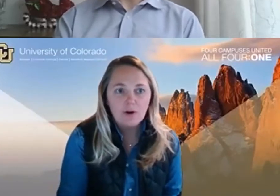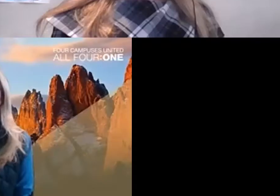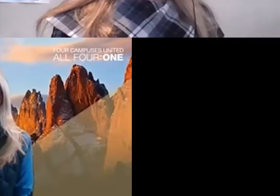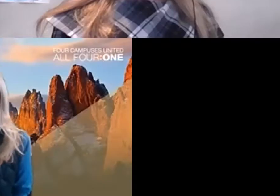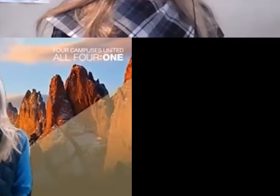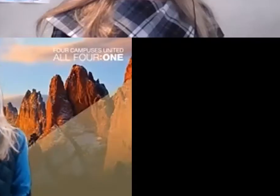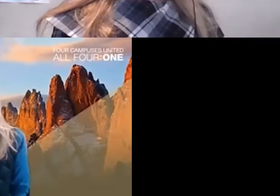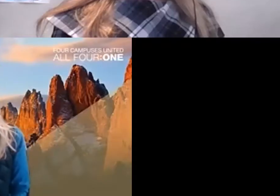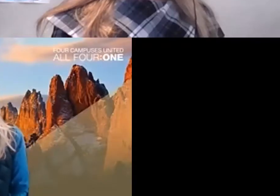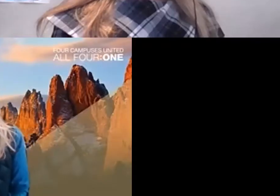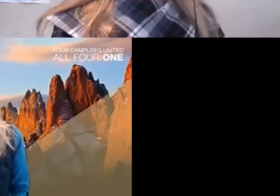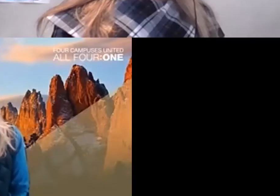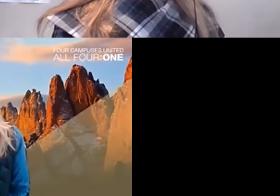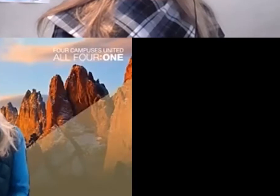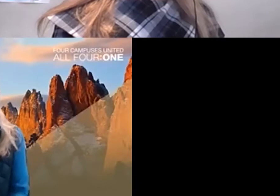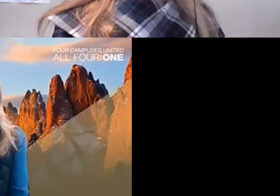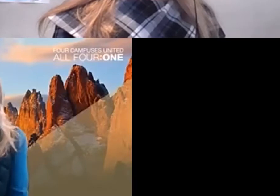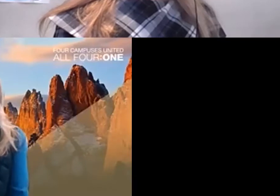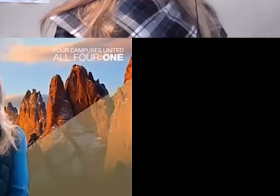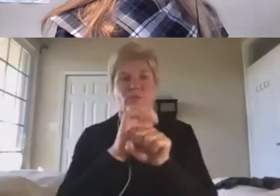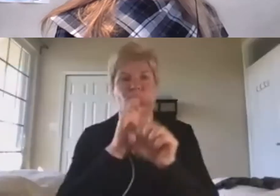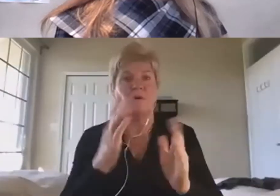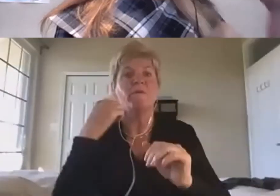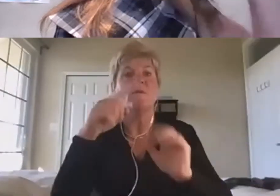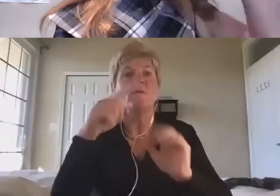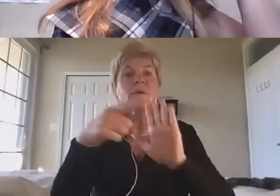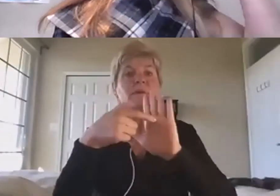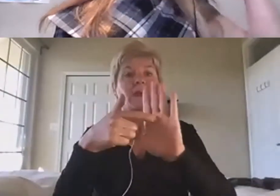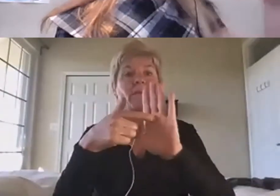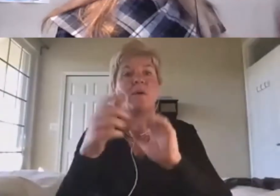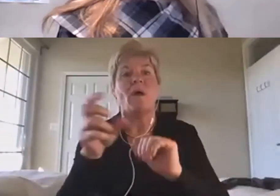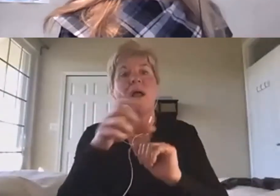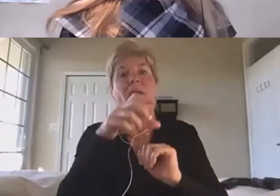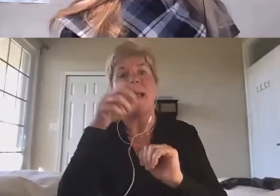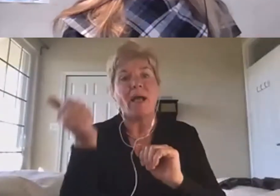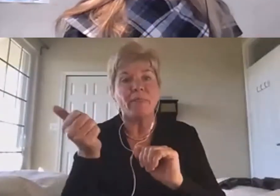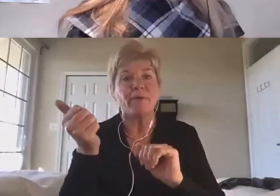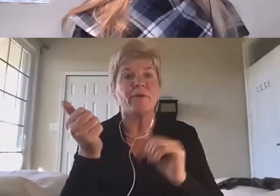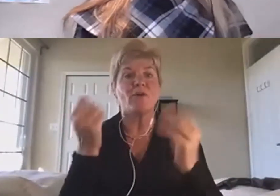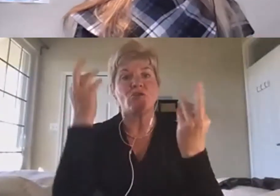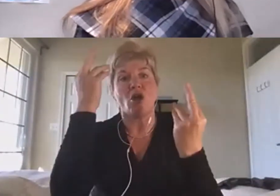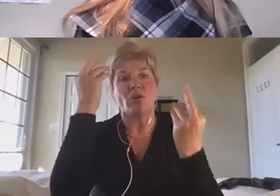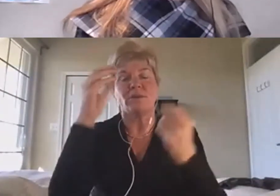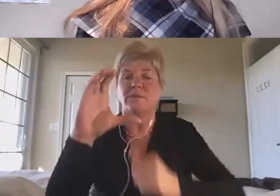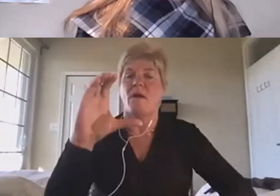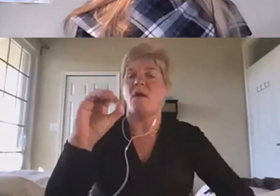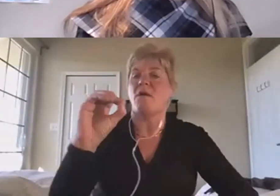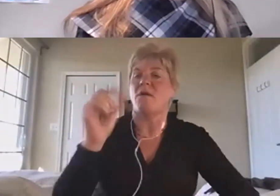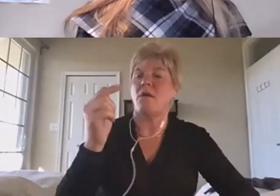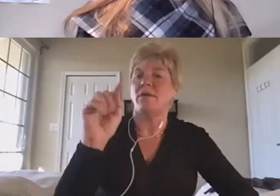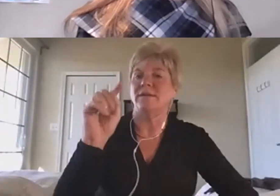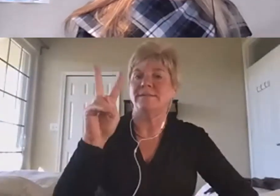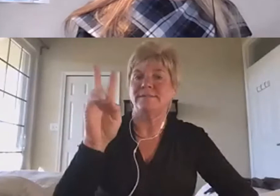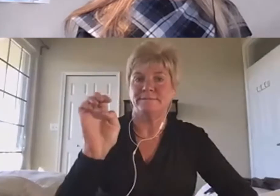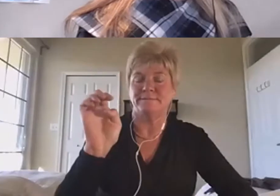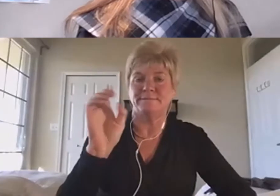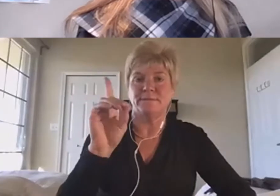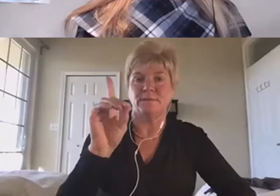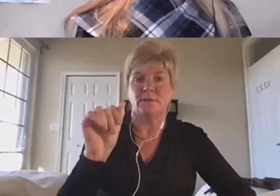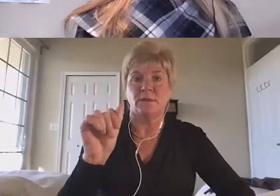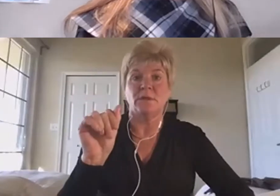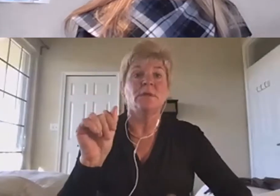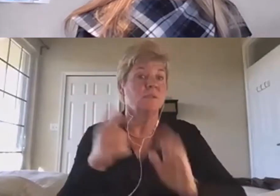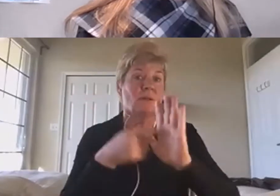So for, you know, folks with more significant cognitive disabilities, just getting online is a deal breaker.